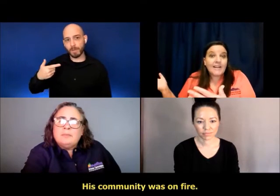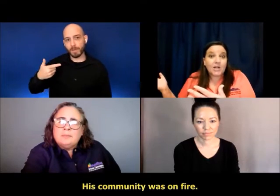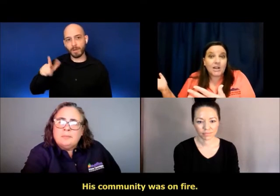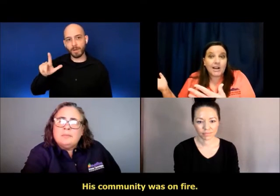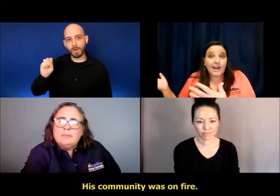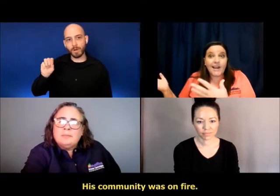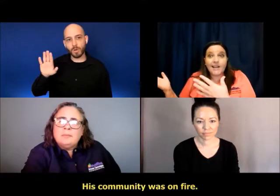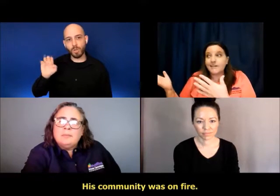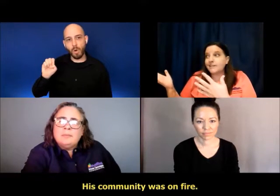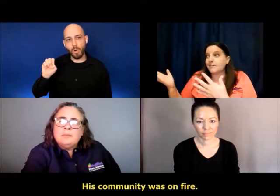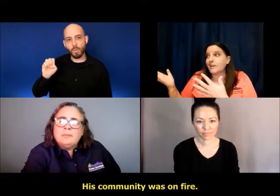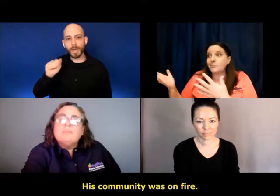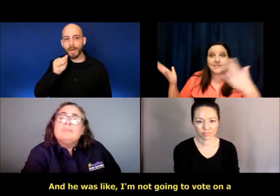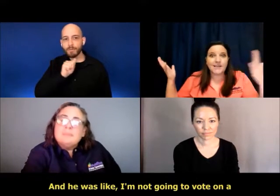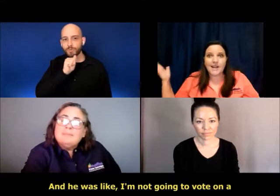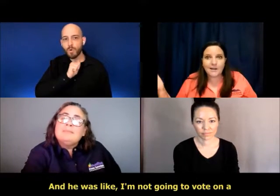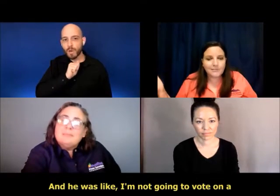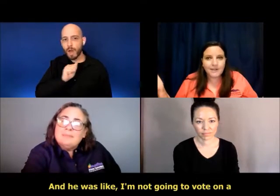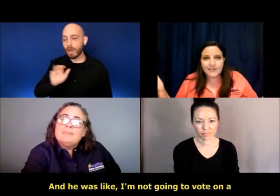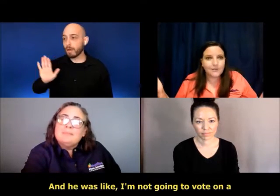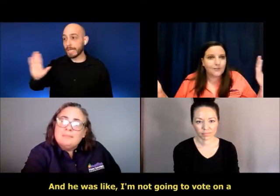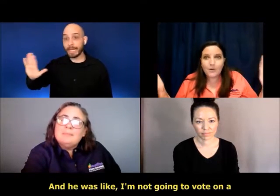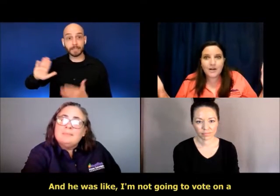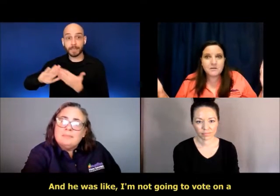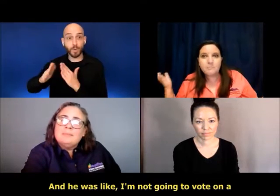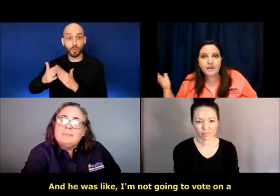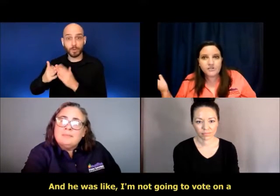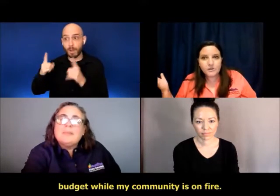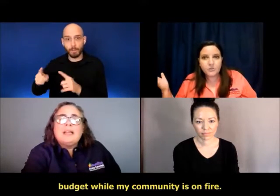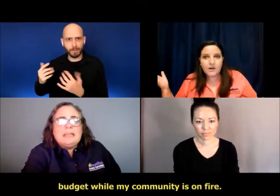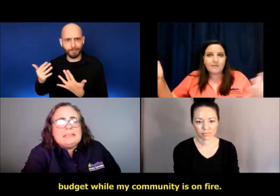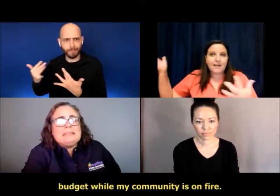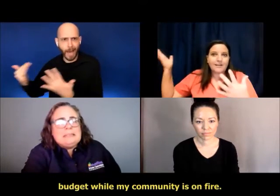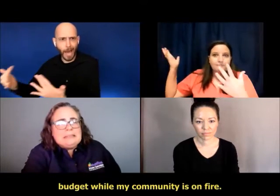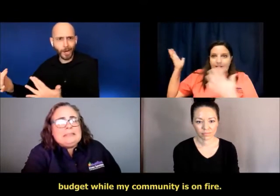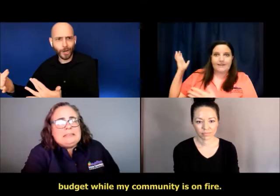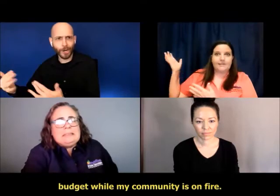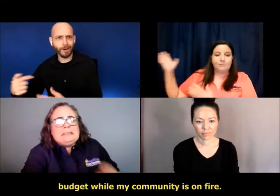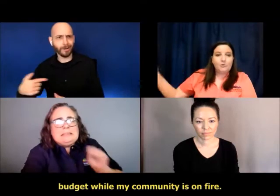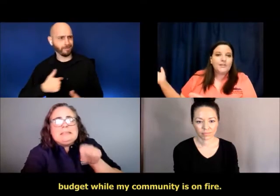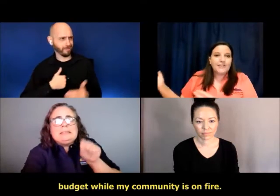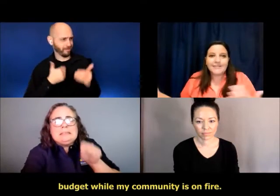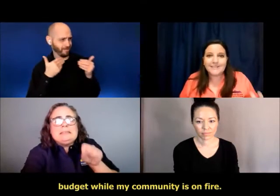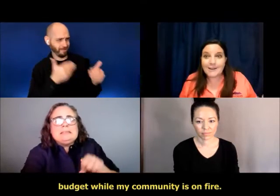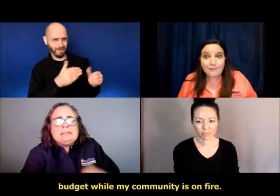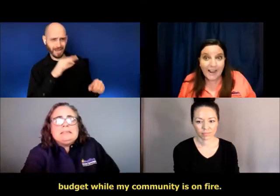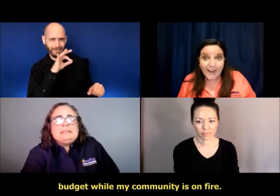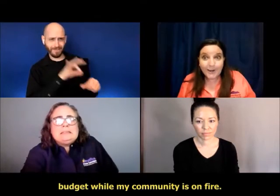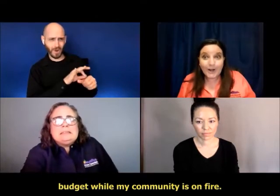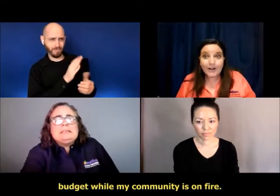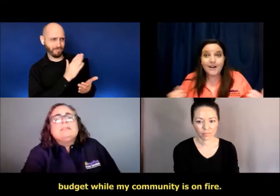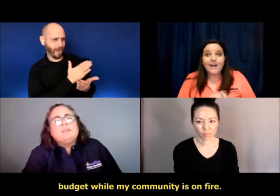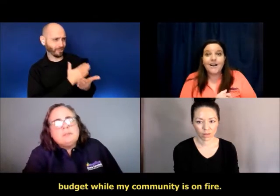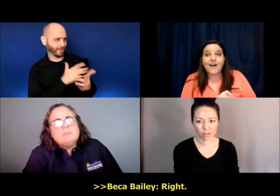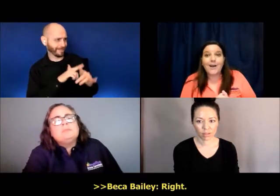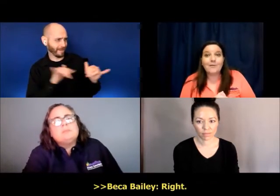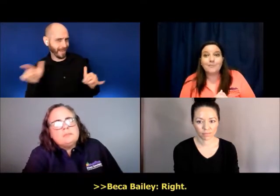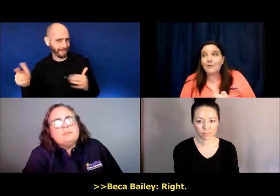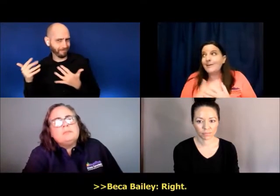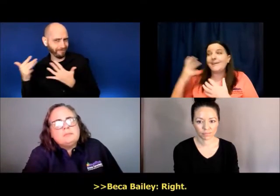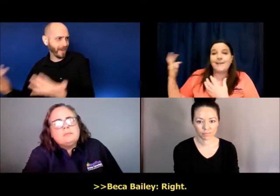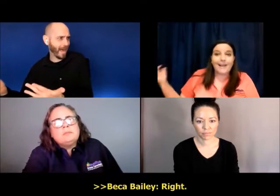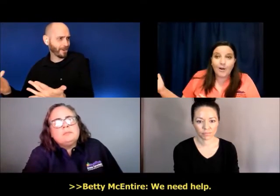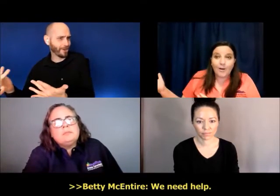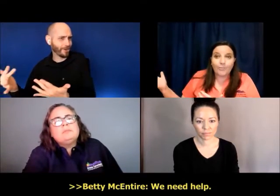was on fire. And he was like, I'm not going to vote on a budget while my community is on fire. Right.